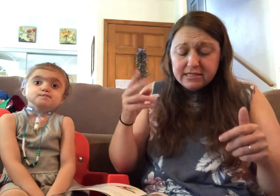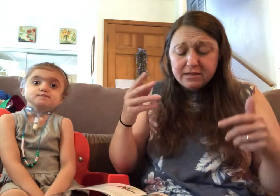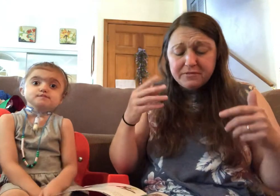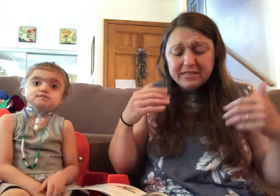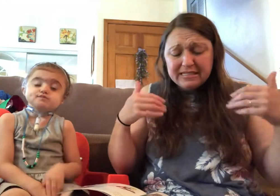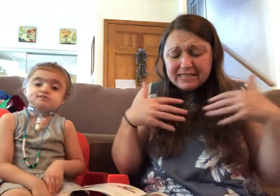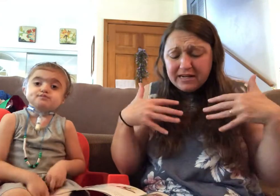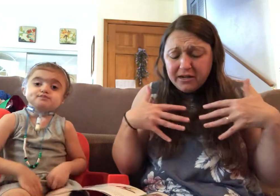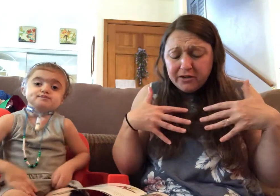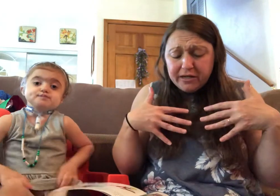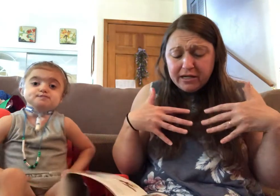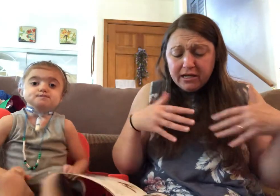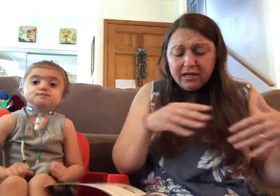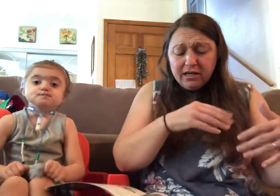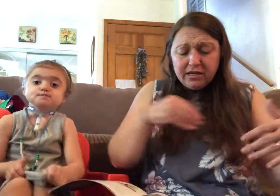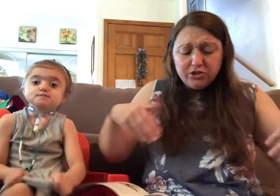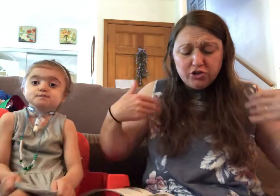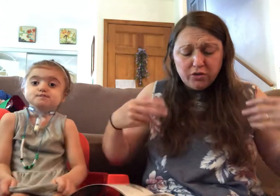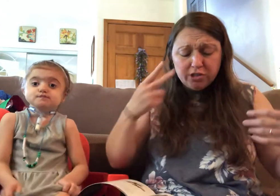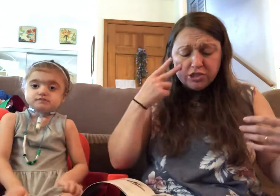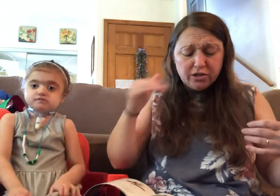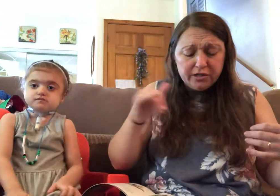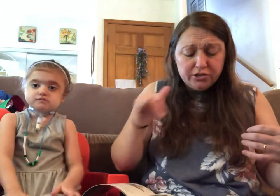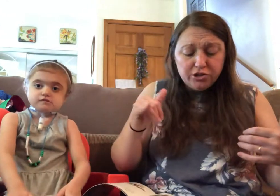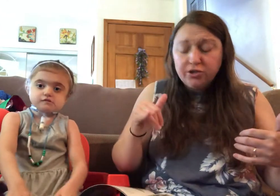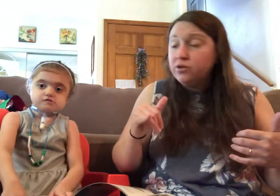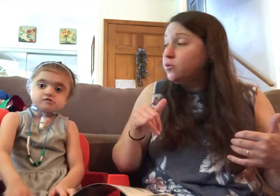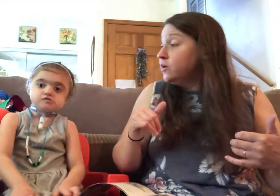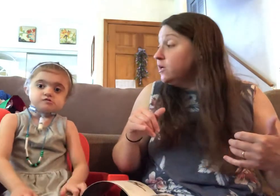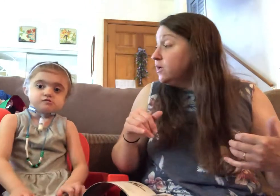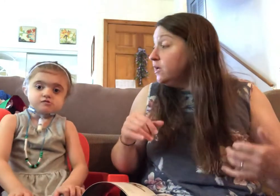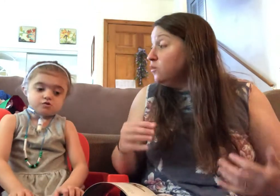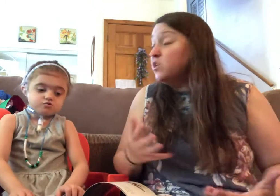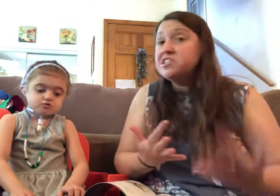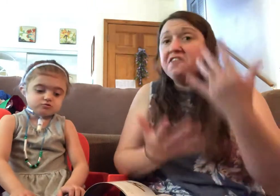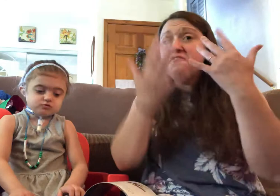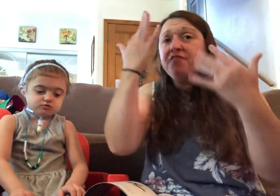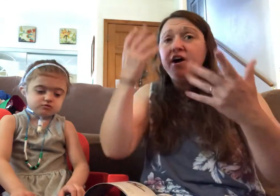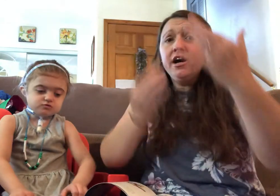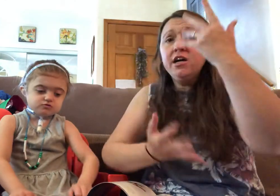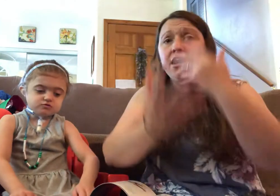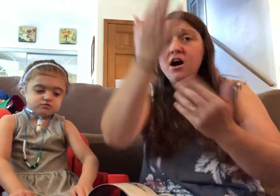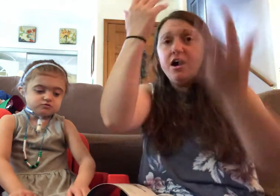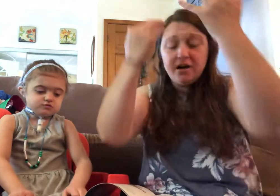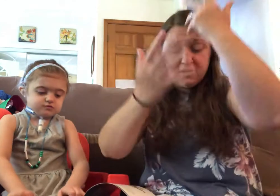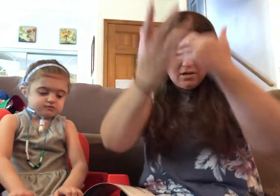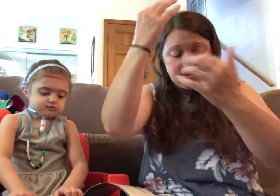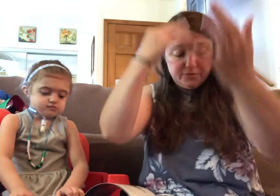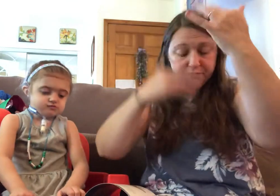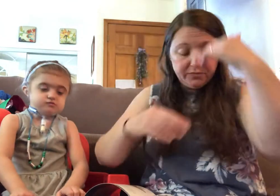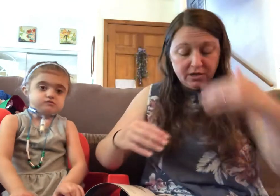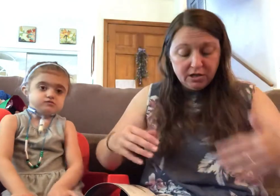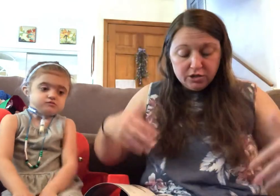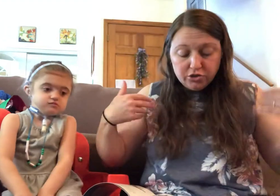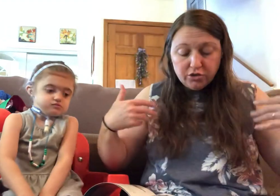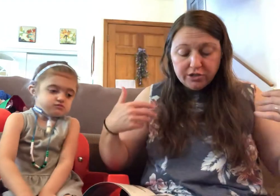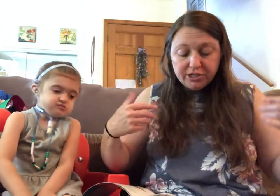something scary, and George saw it, too. It was a fire. George had